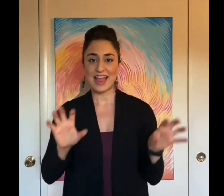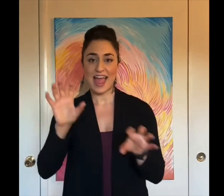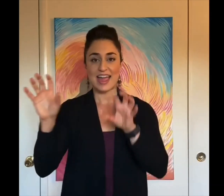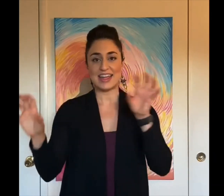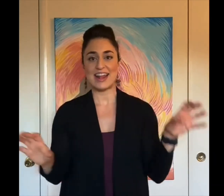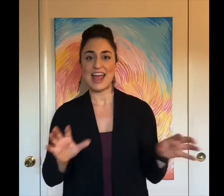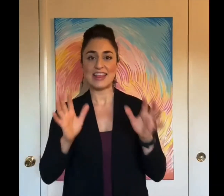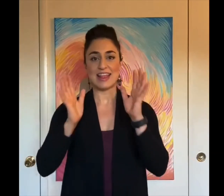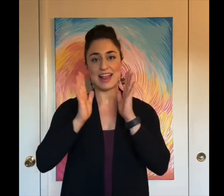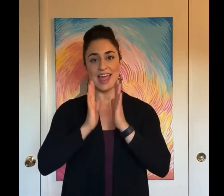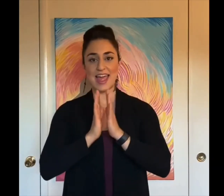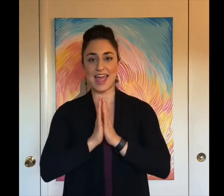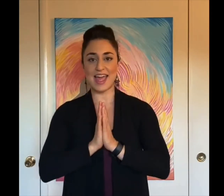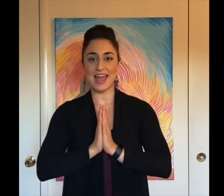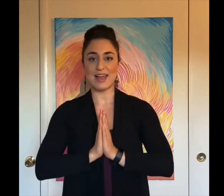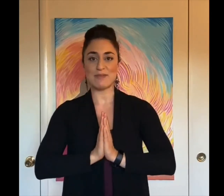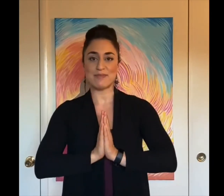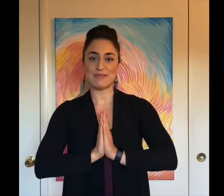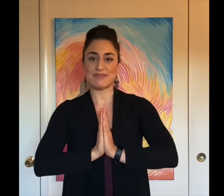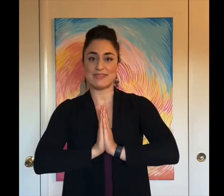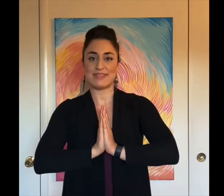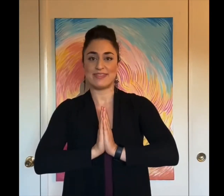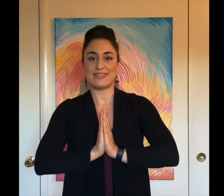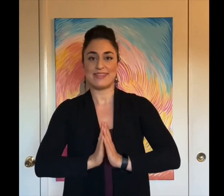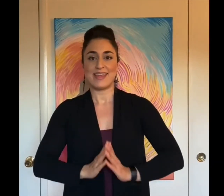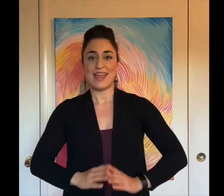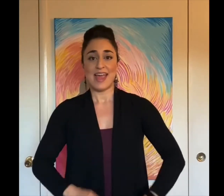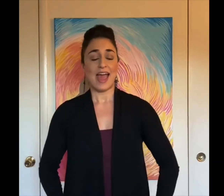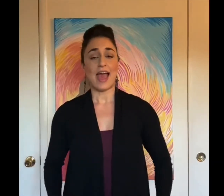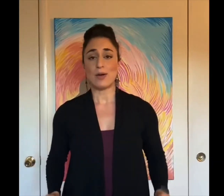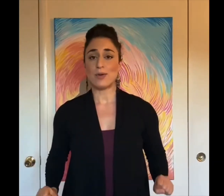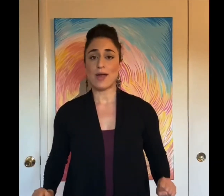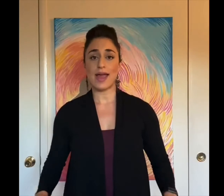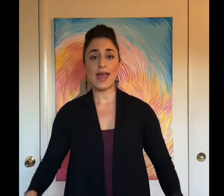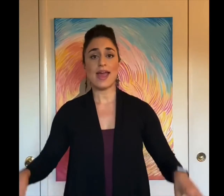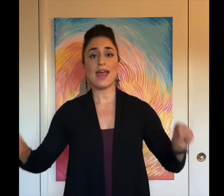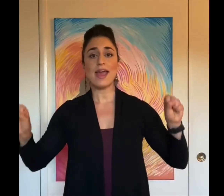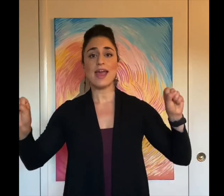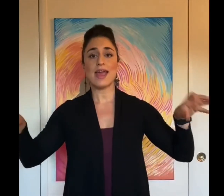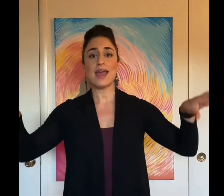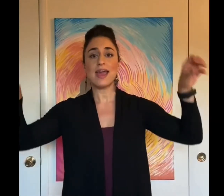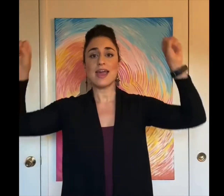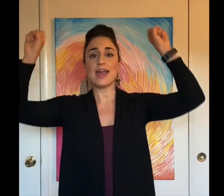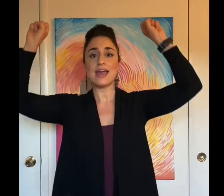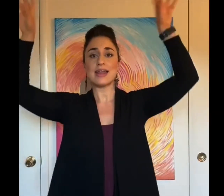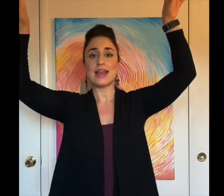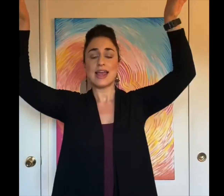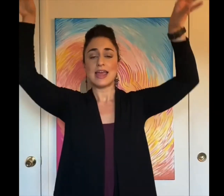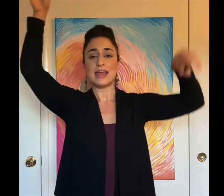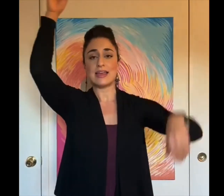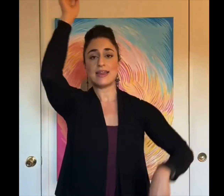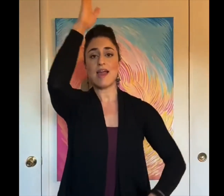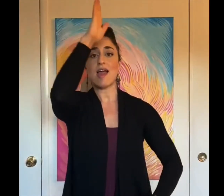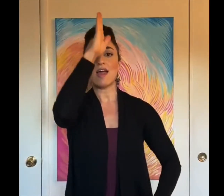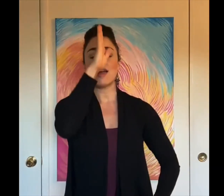lion and the lamb How great Is our